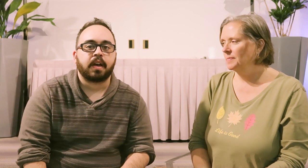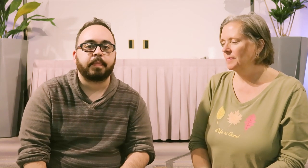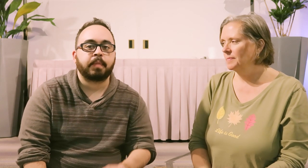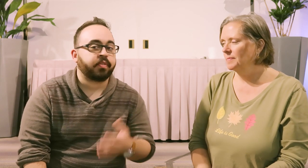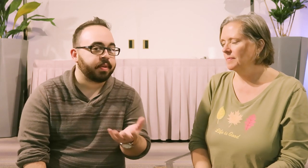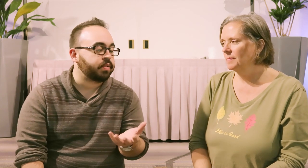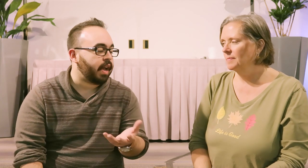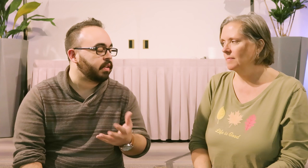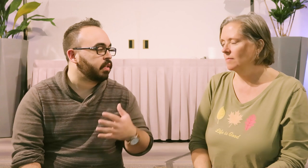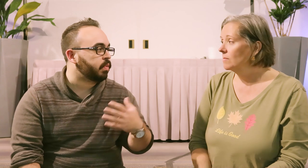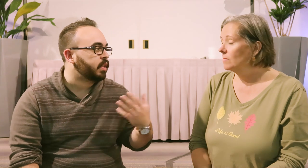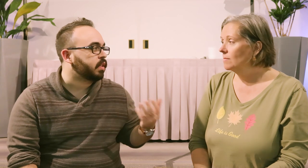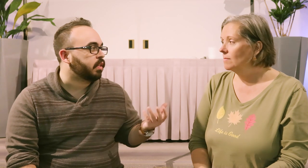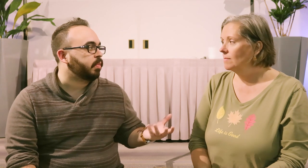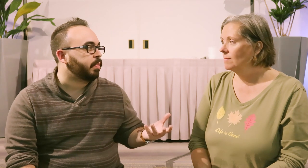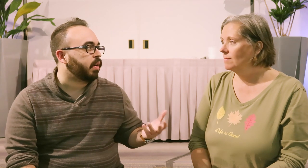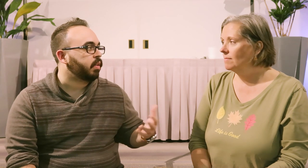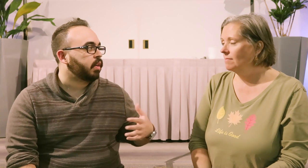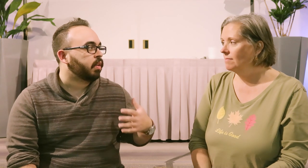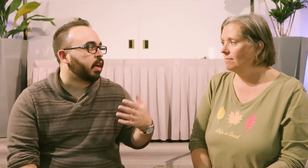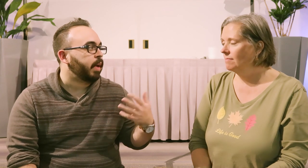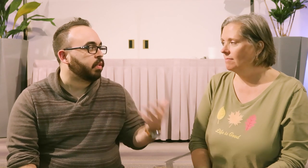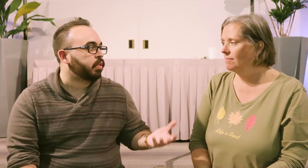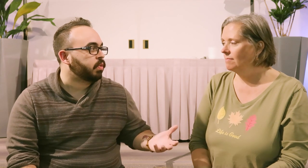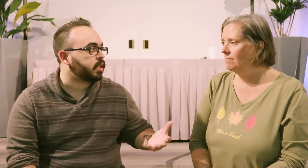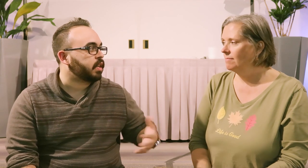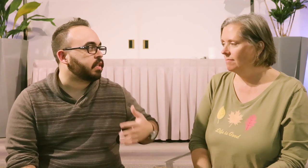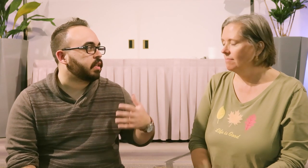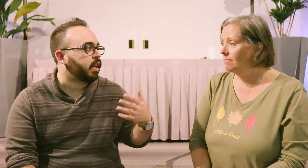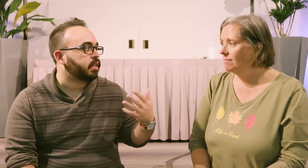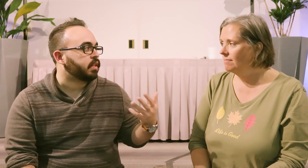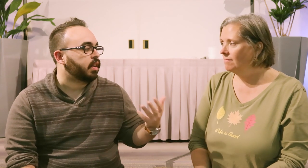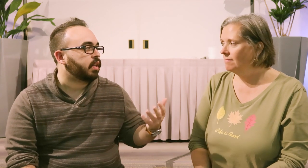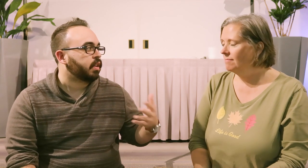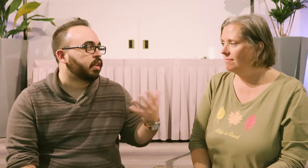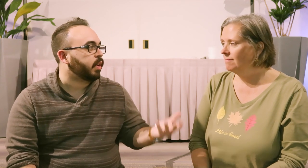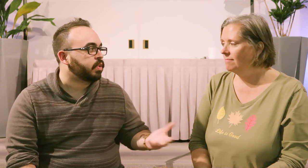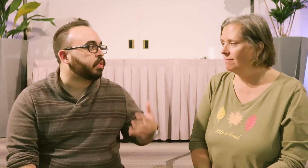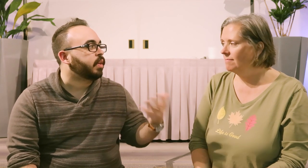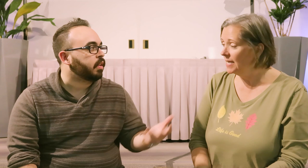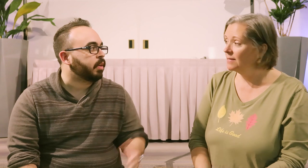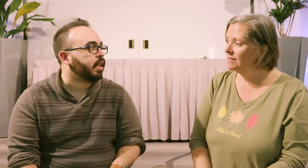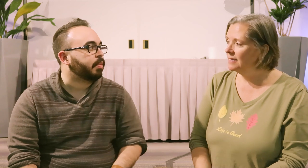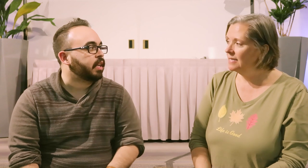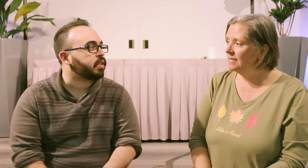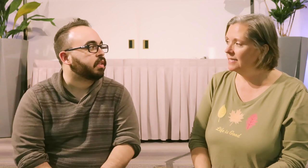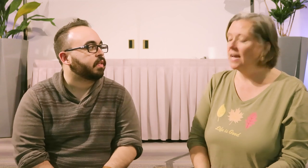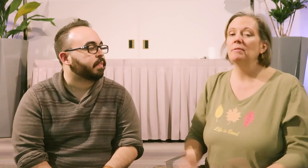And before we do that, do you want to tell us a little bit about how you use this and you know what you do and a bit of the application? Yeah I've